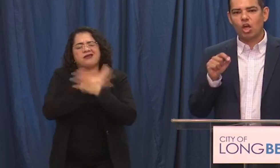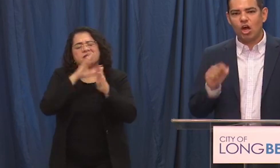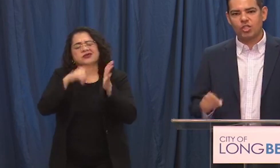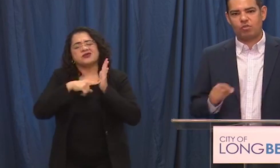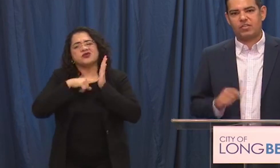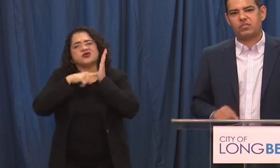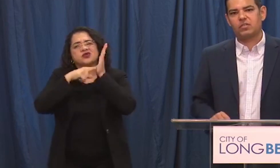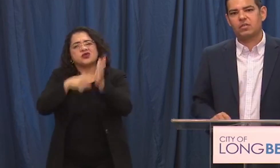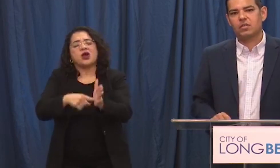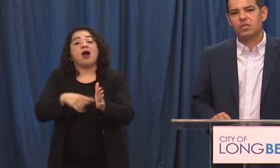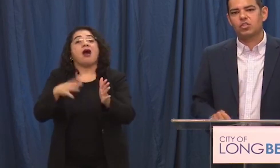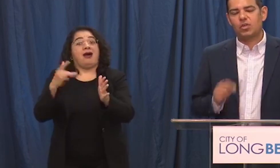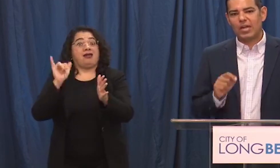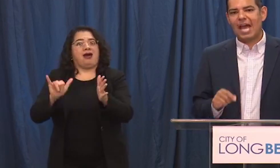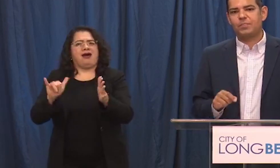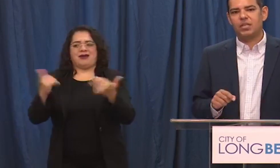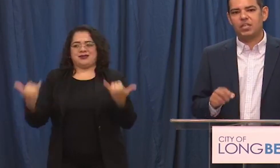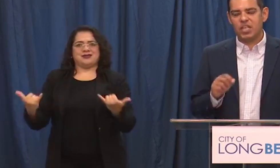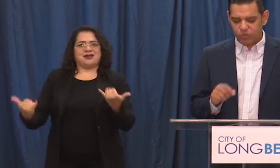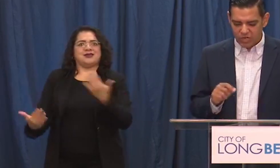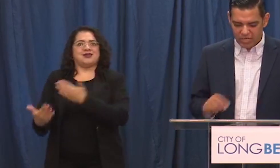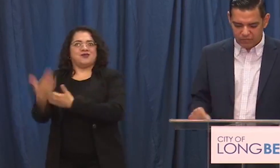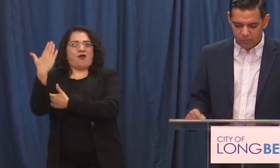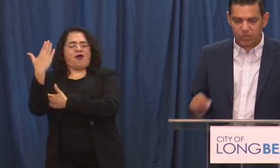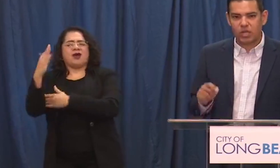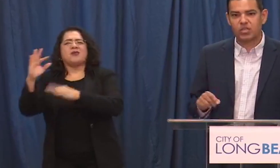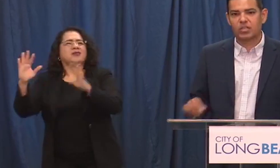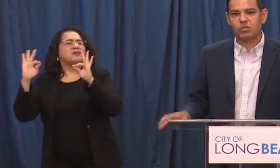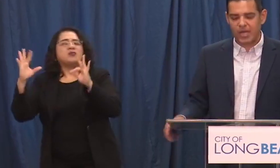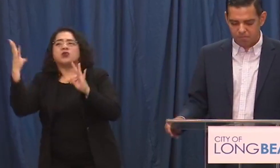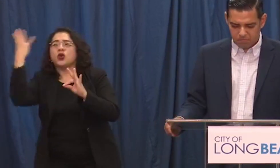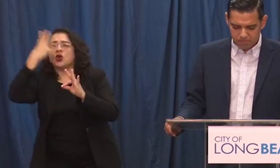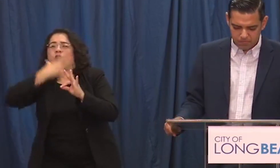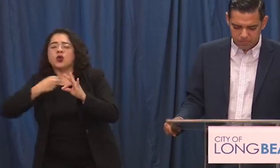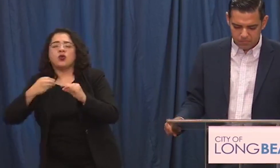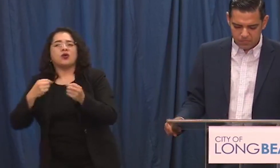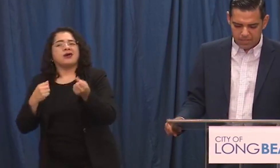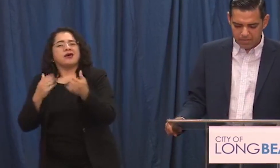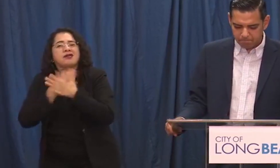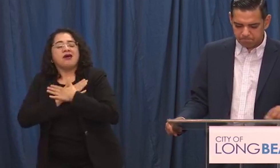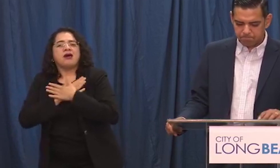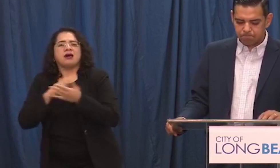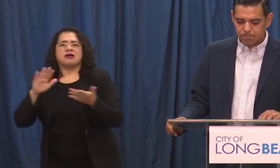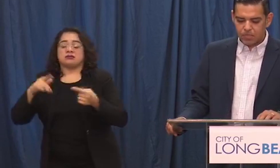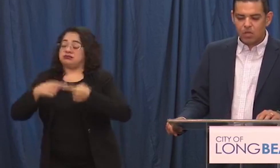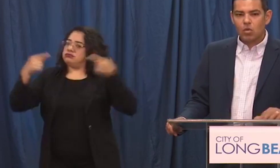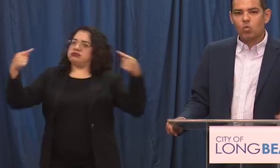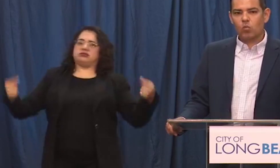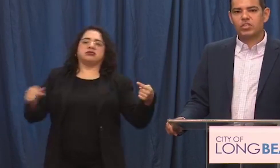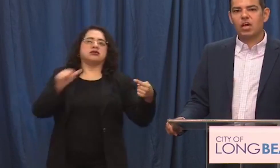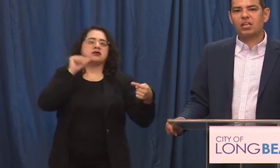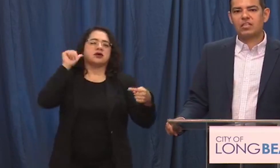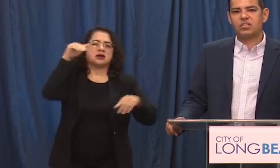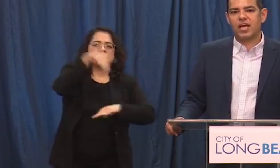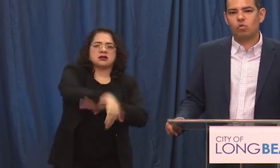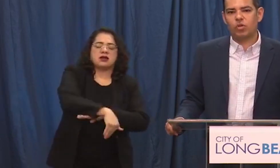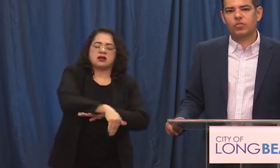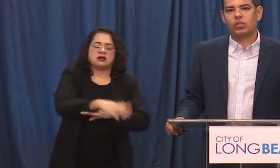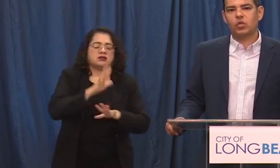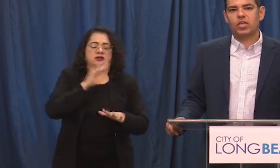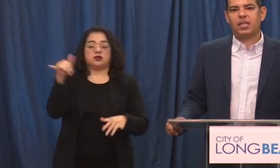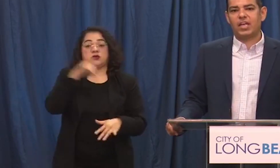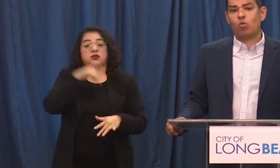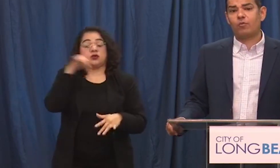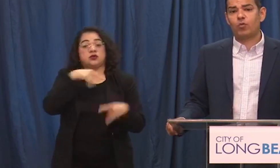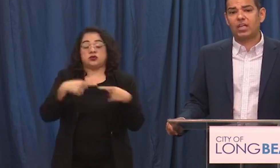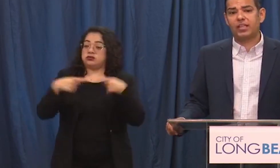contrast to what happened yesterday evening which I want to talk to you about today. What we saw last night with